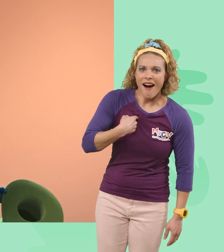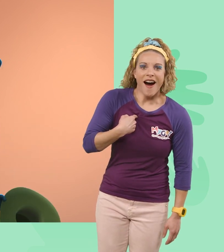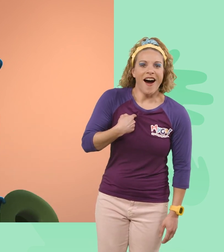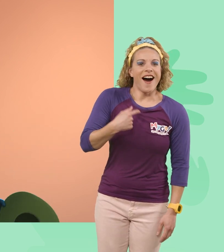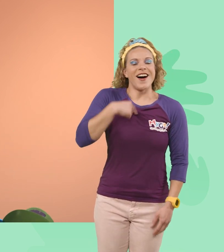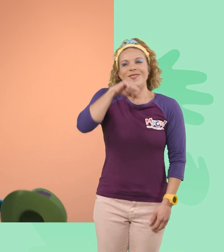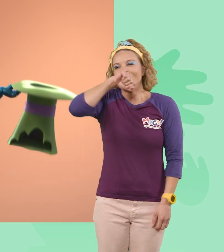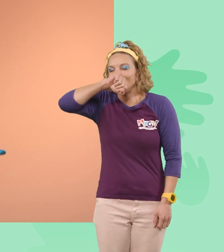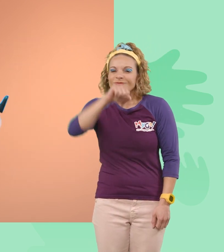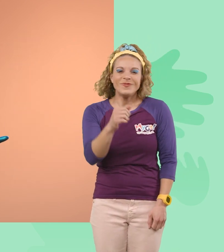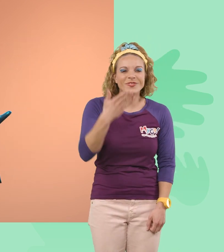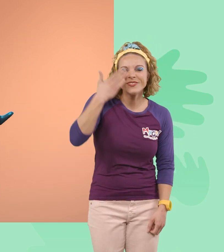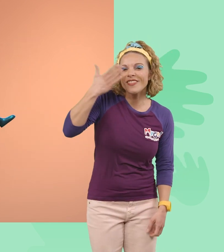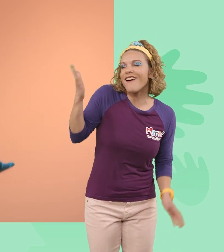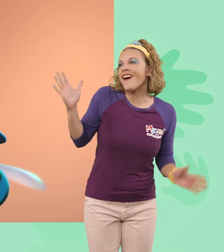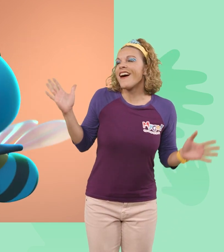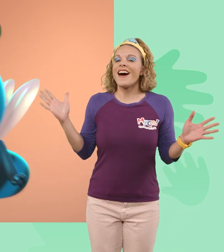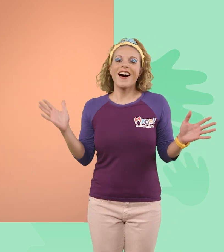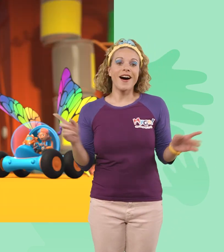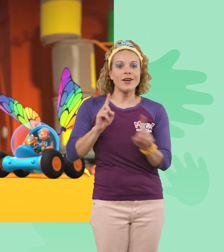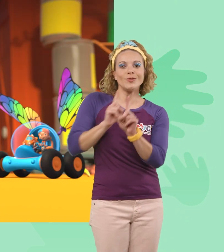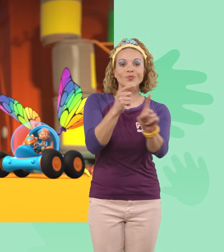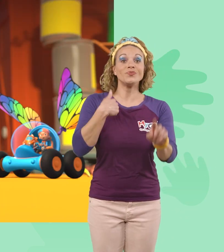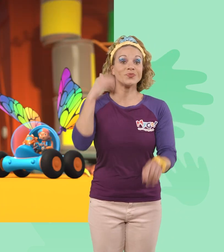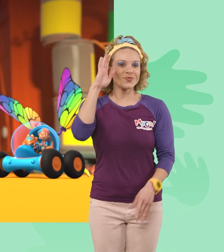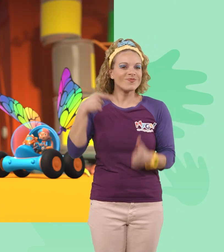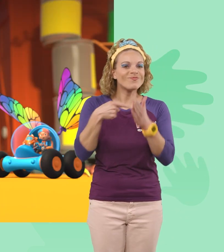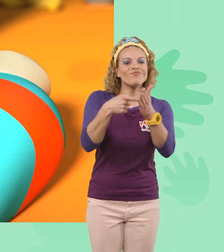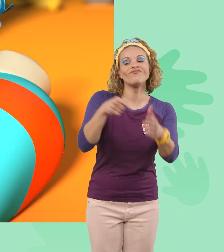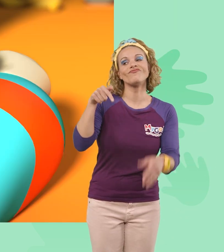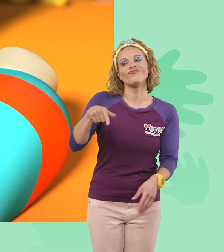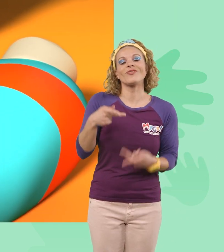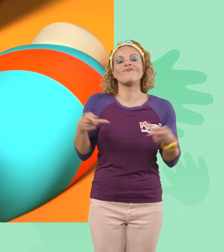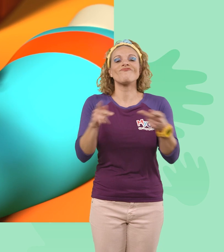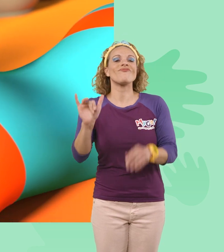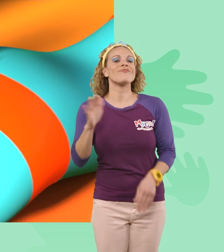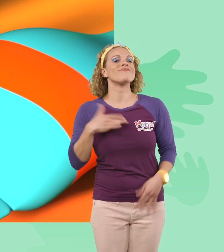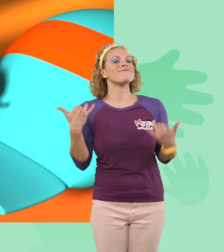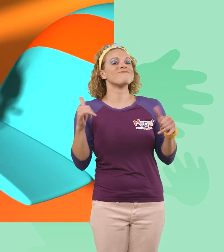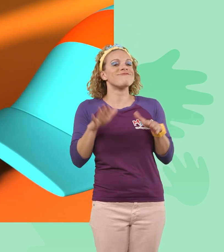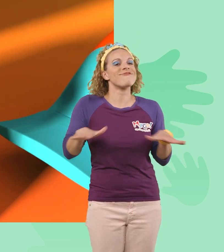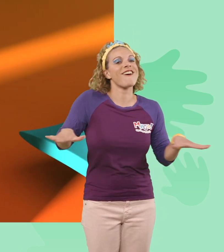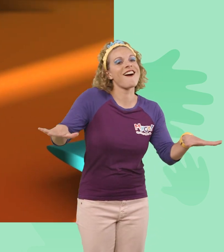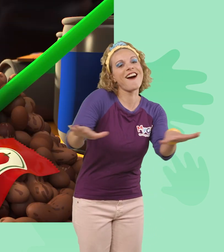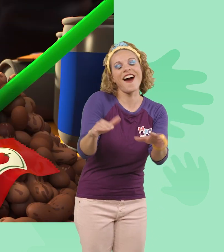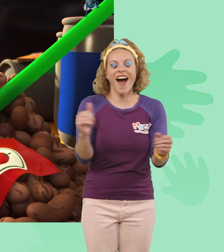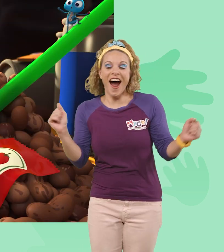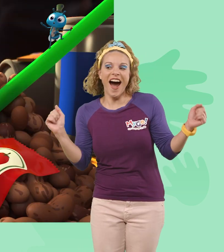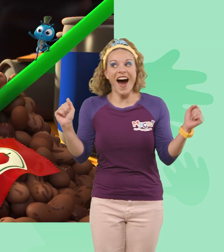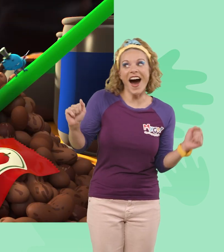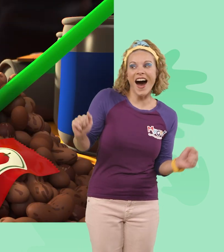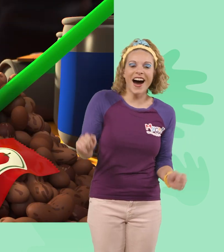I love smells! Follow me! I'll show you around! This place is like my playground! Whoa!